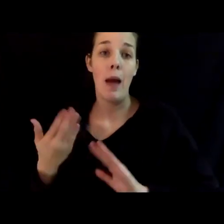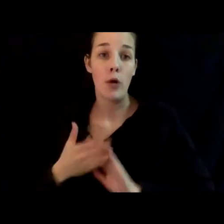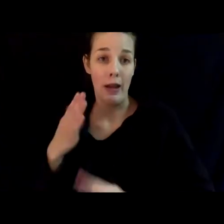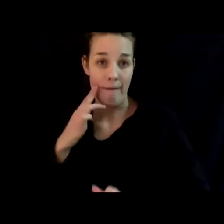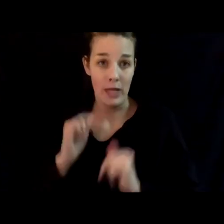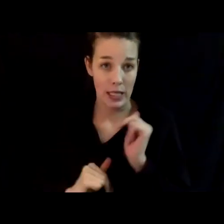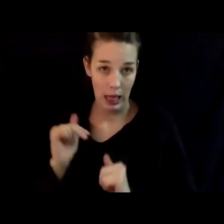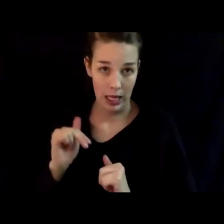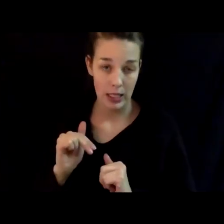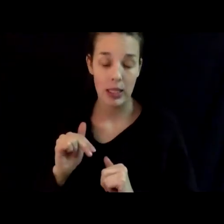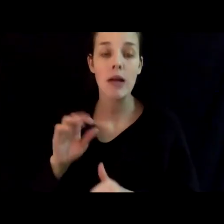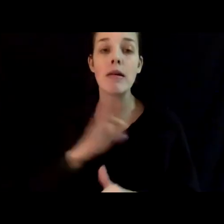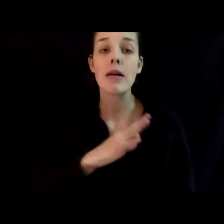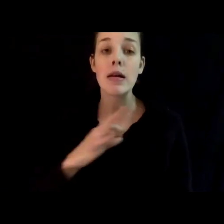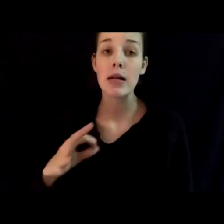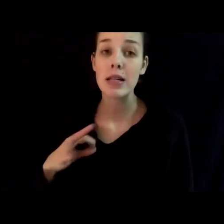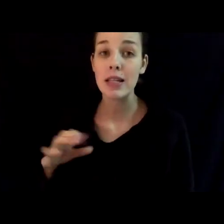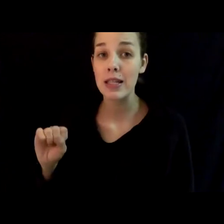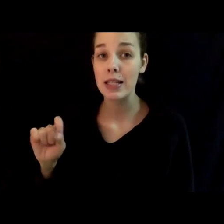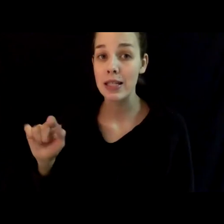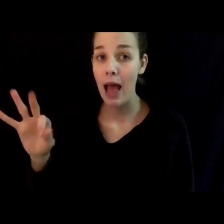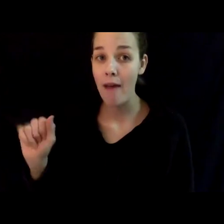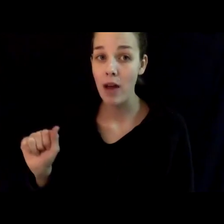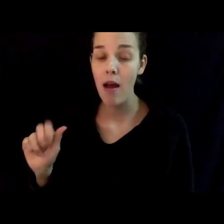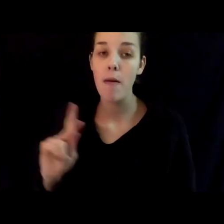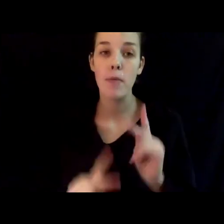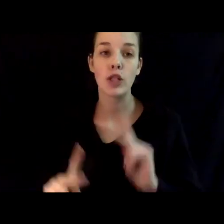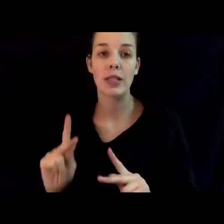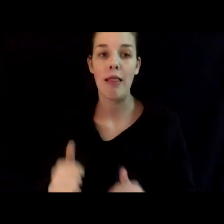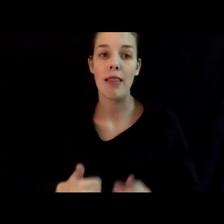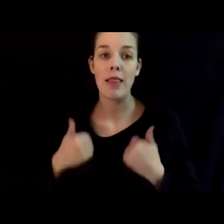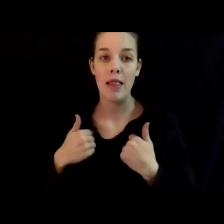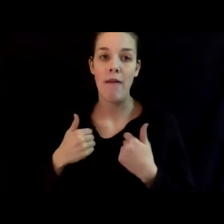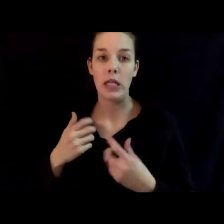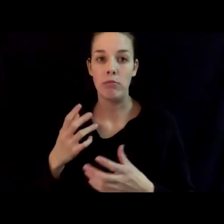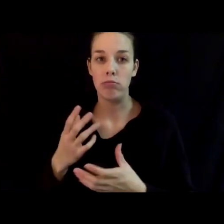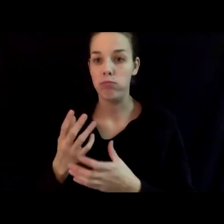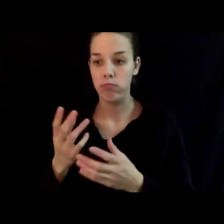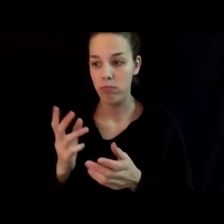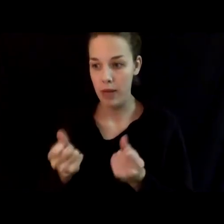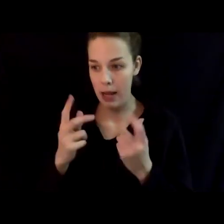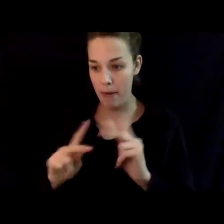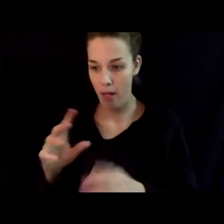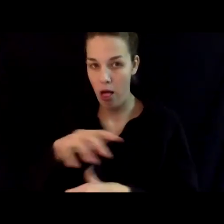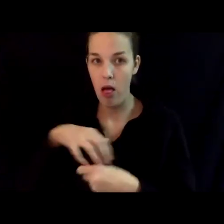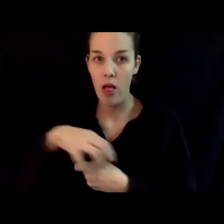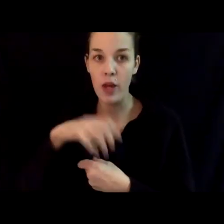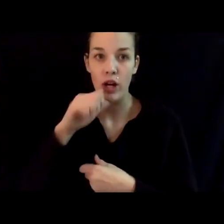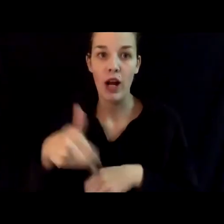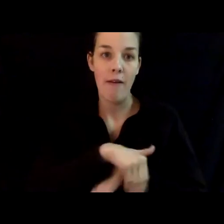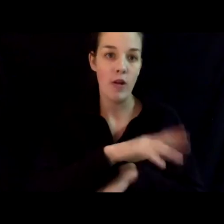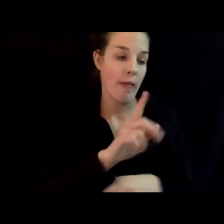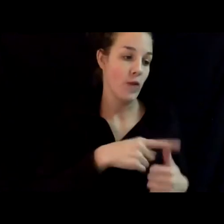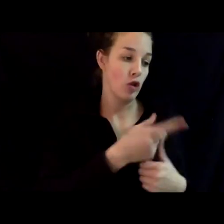staff of and persons living in congregate settings who are not covered by the first two categories,